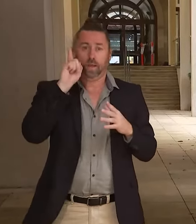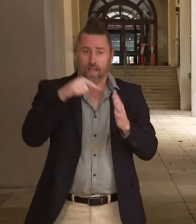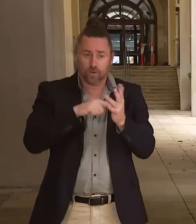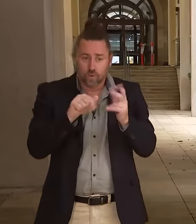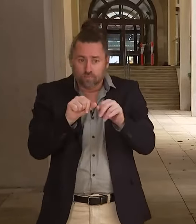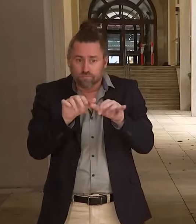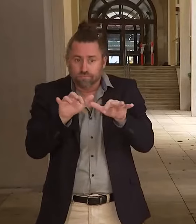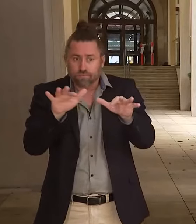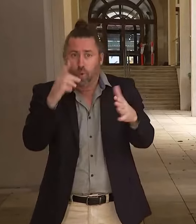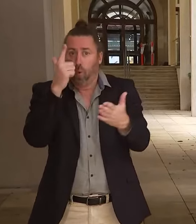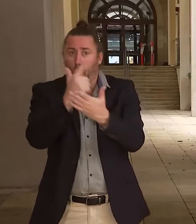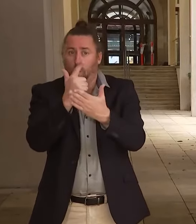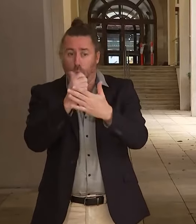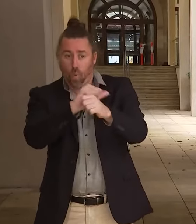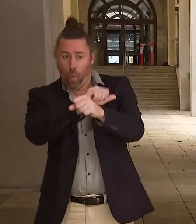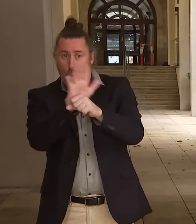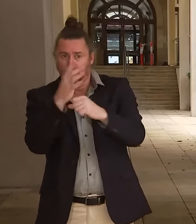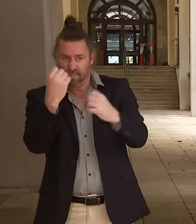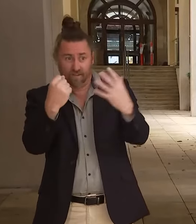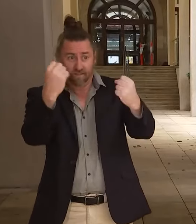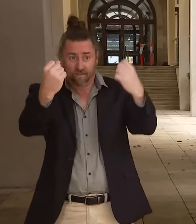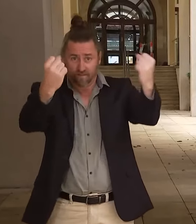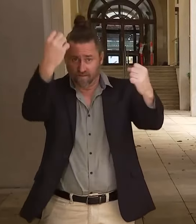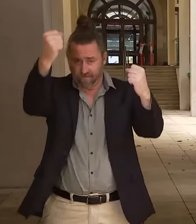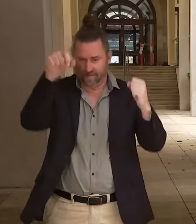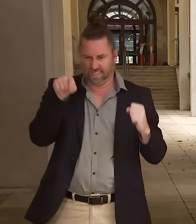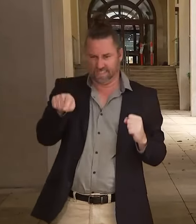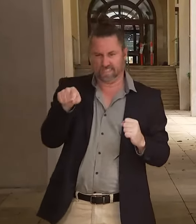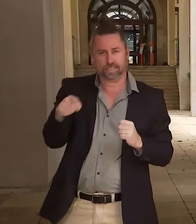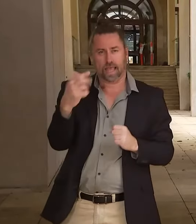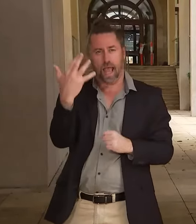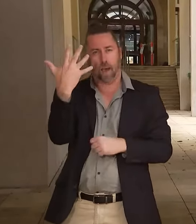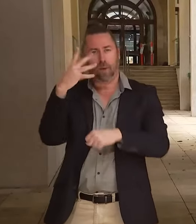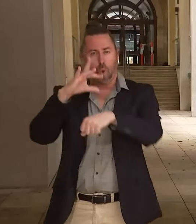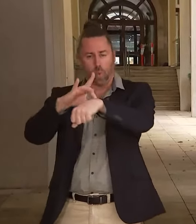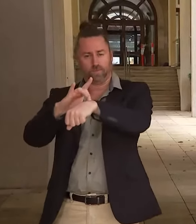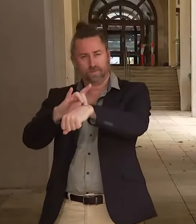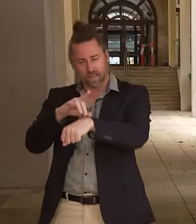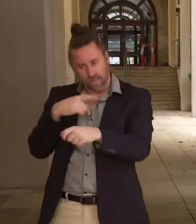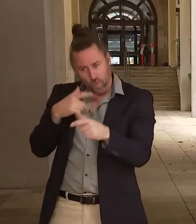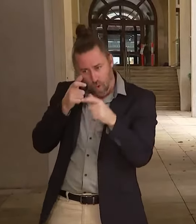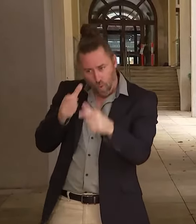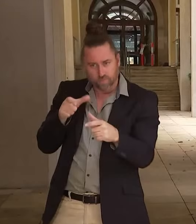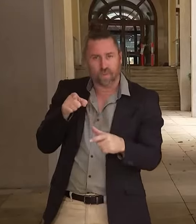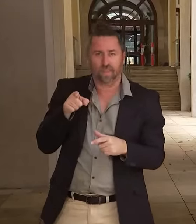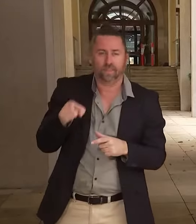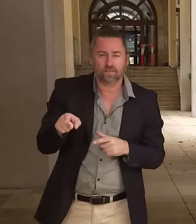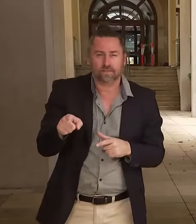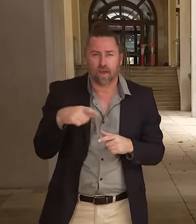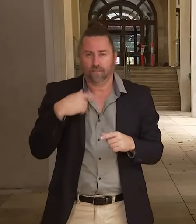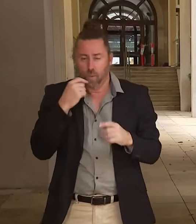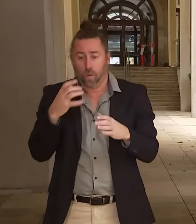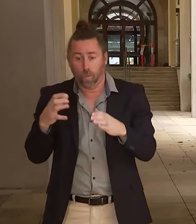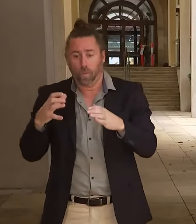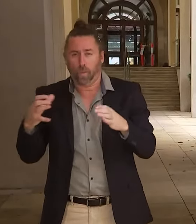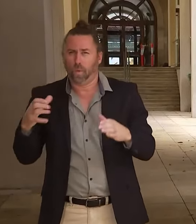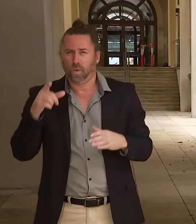So it's a very good marker of where the pandemic is going in the general community hospitalisation rates.